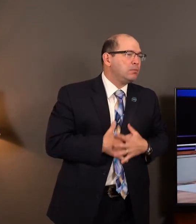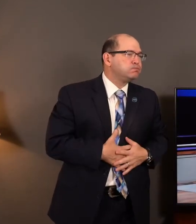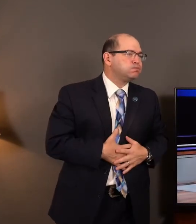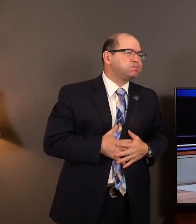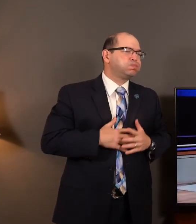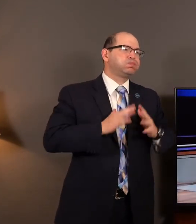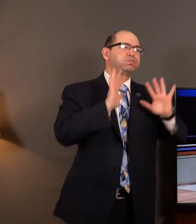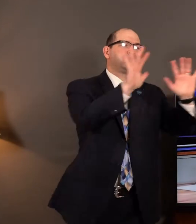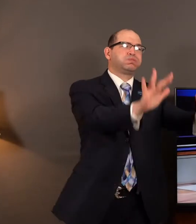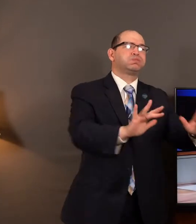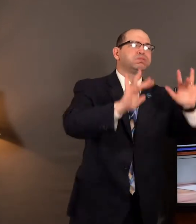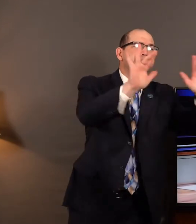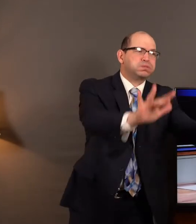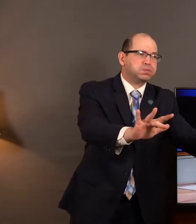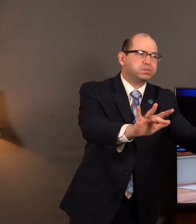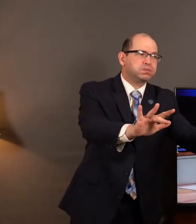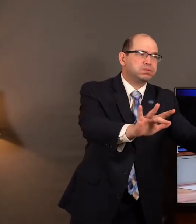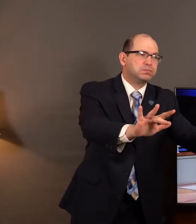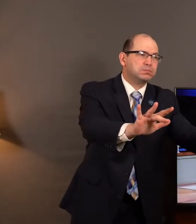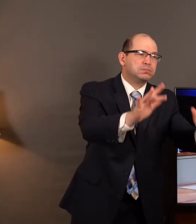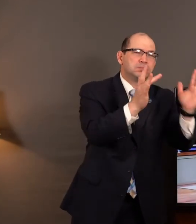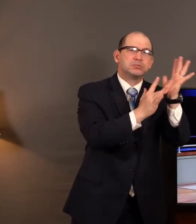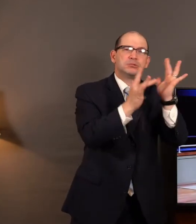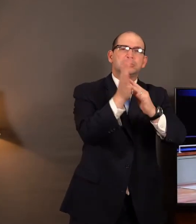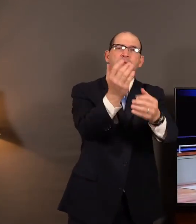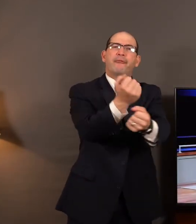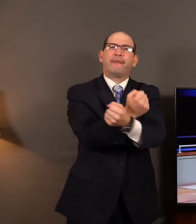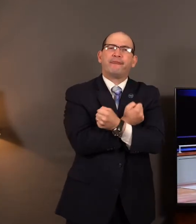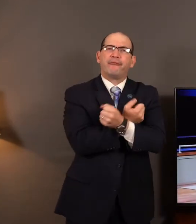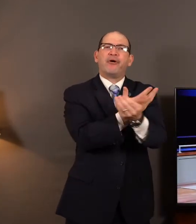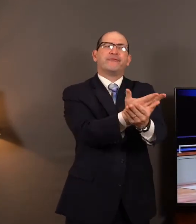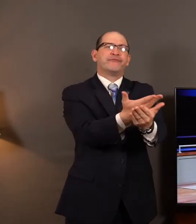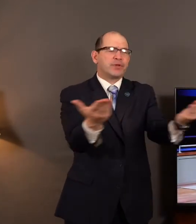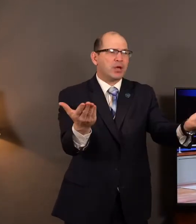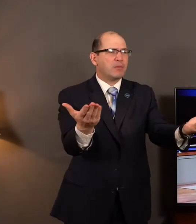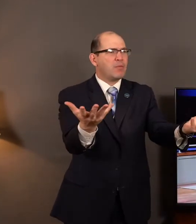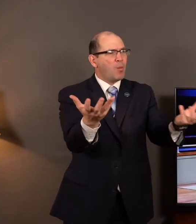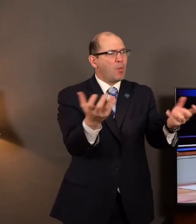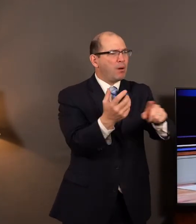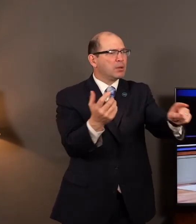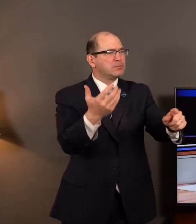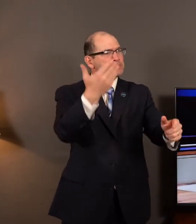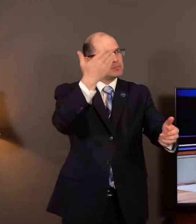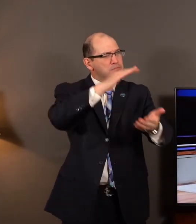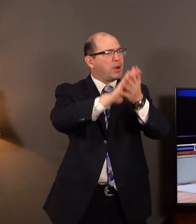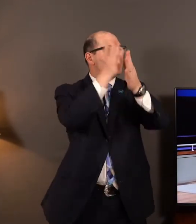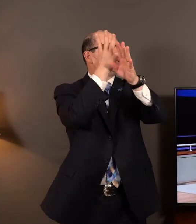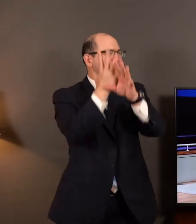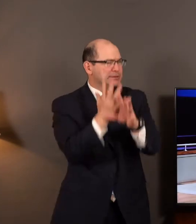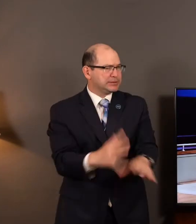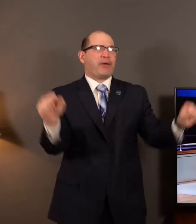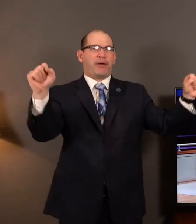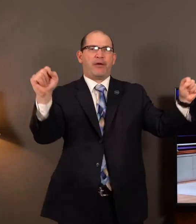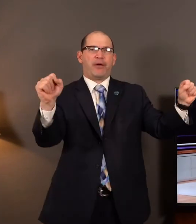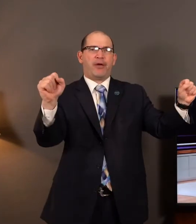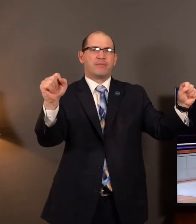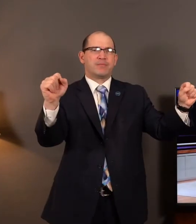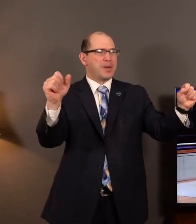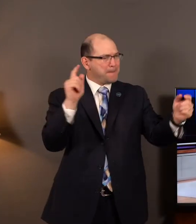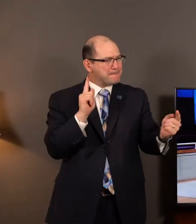them. He loved them. He yearned that they might know Him, that they might have a relationship with Him, that